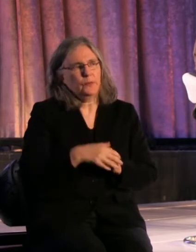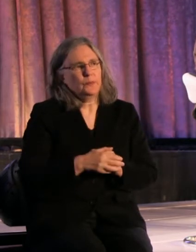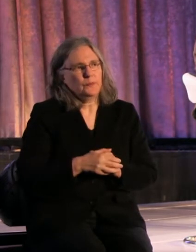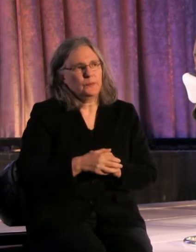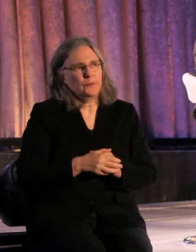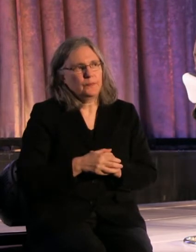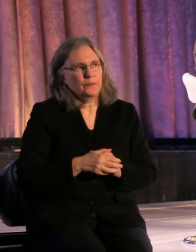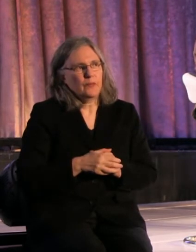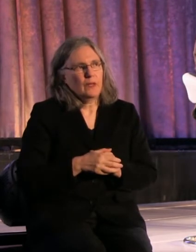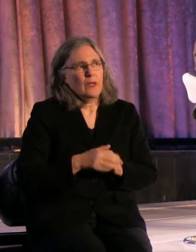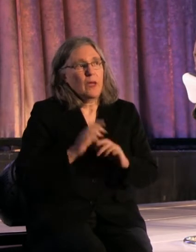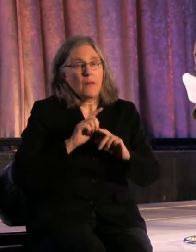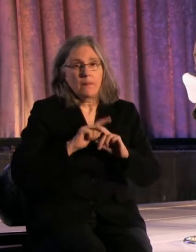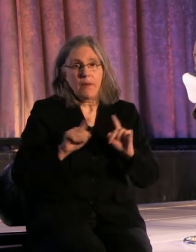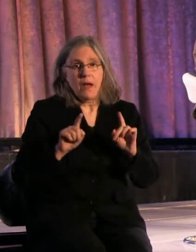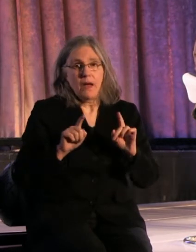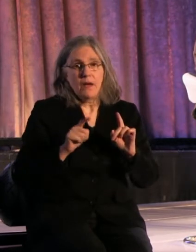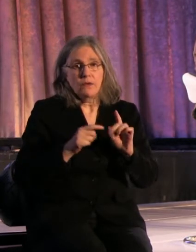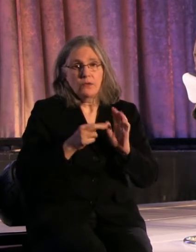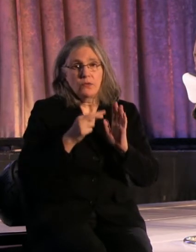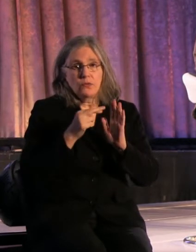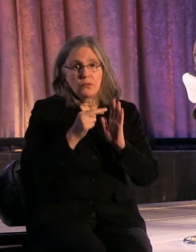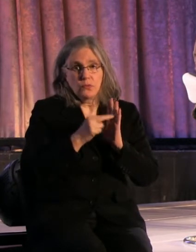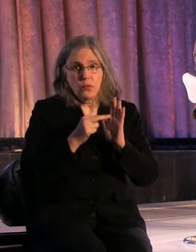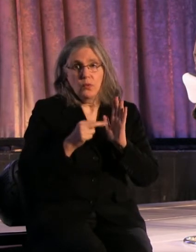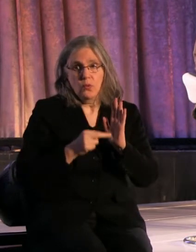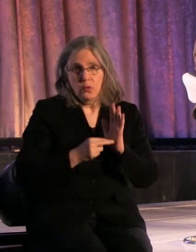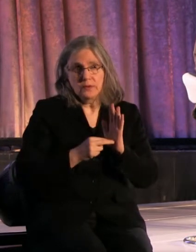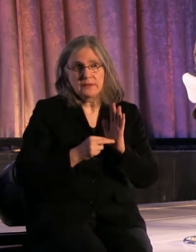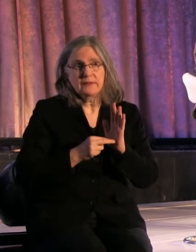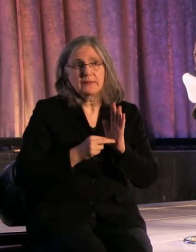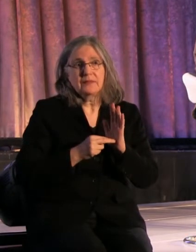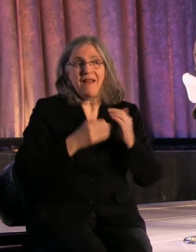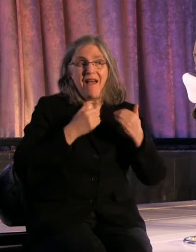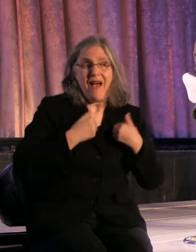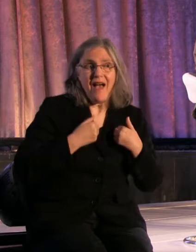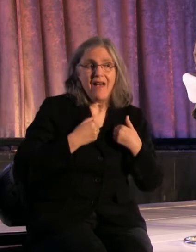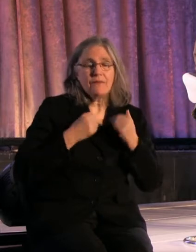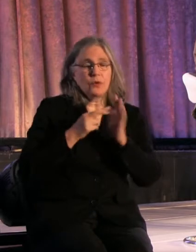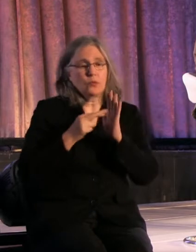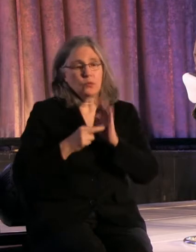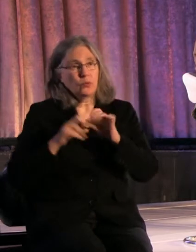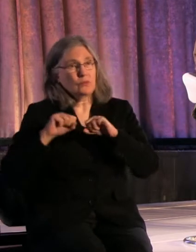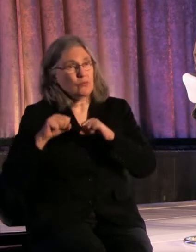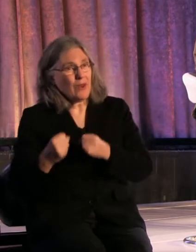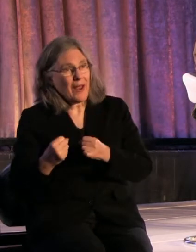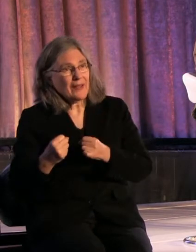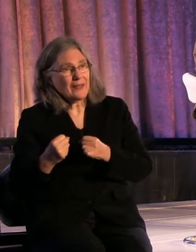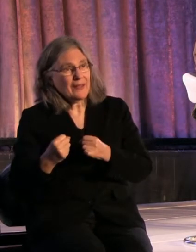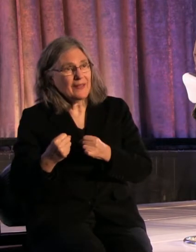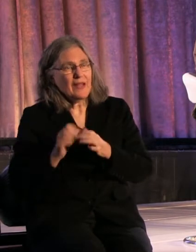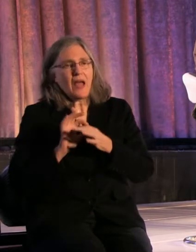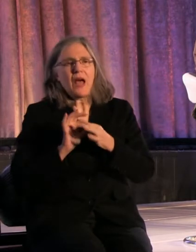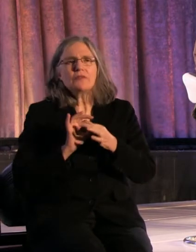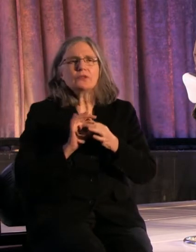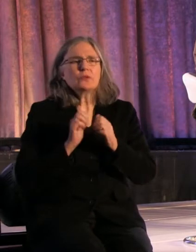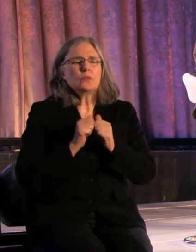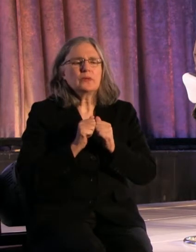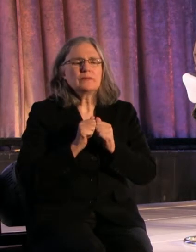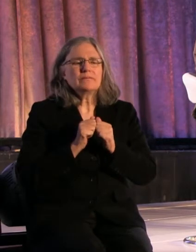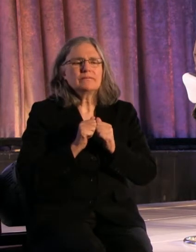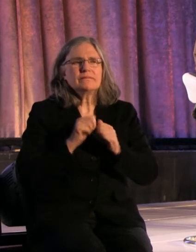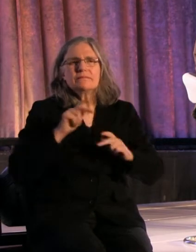So, but the rules that we have and the rules that we break, I guess, have to do with people's abilities.